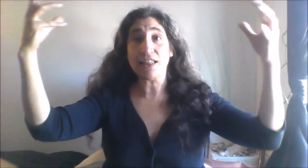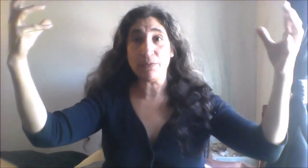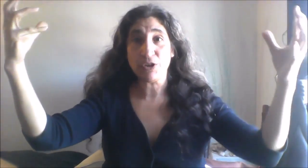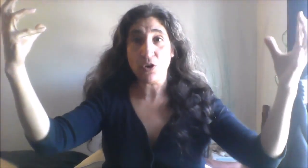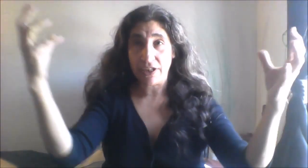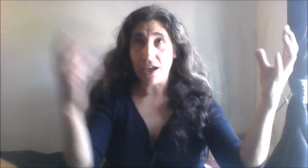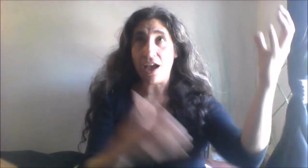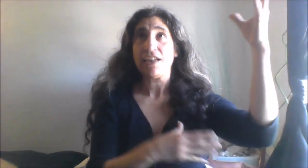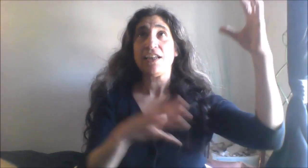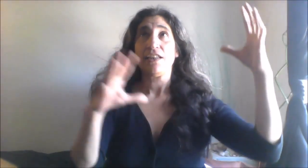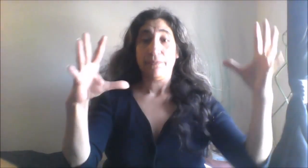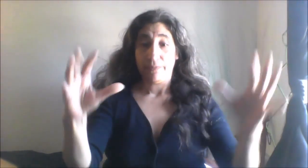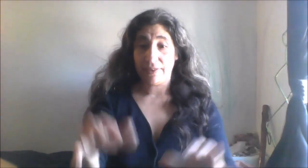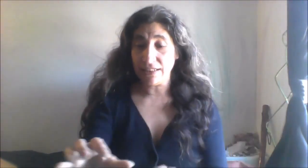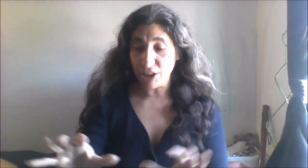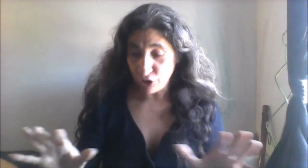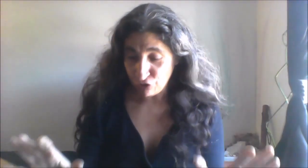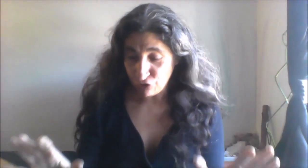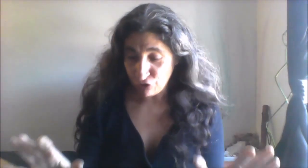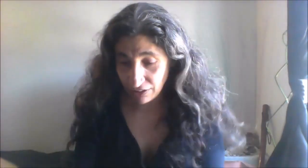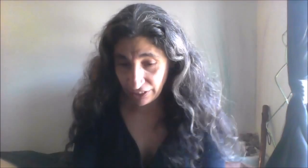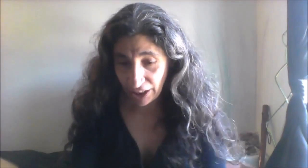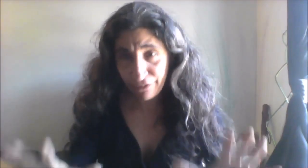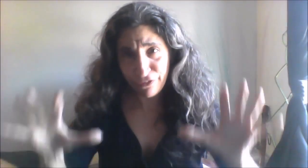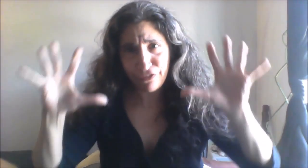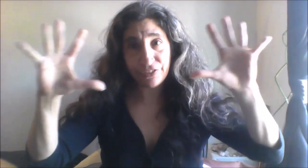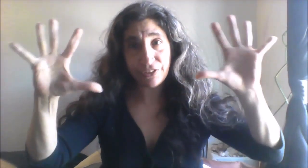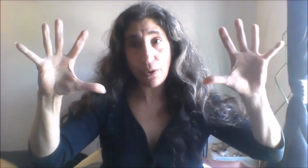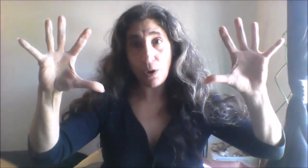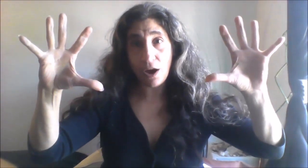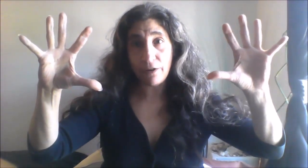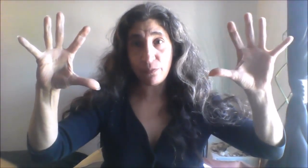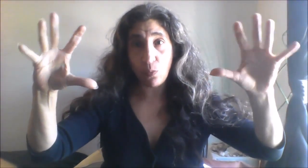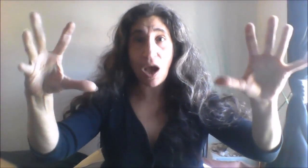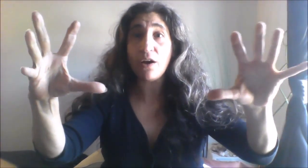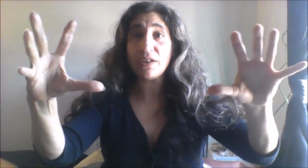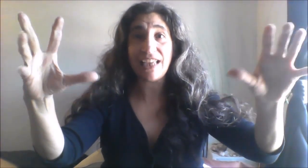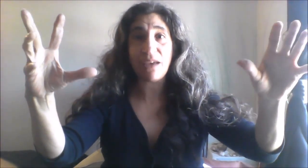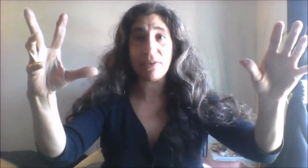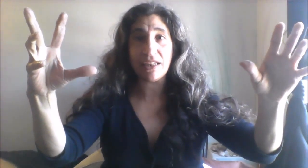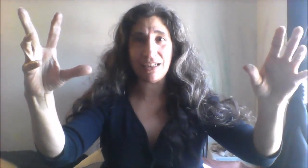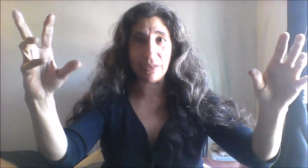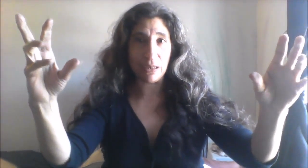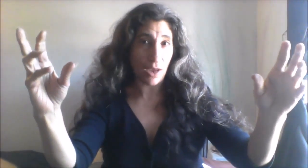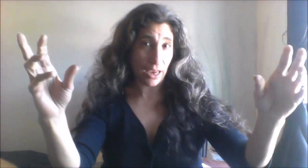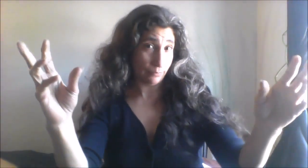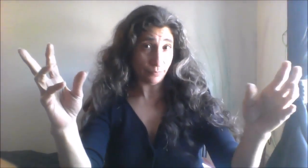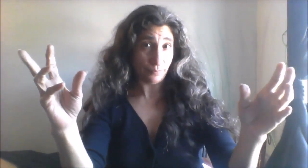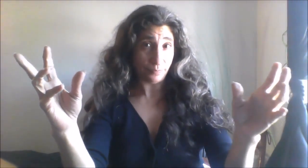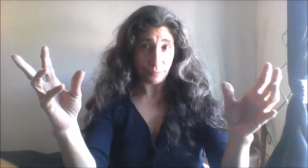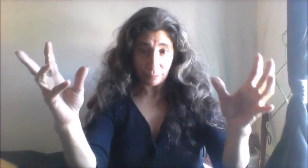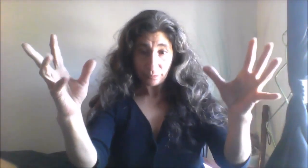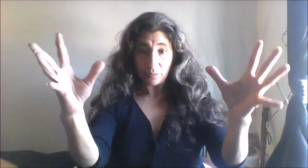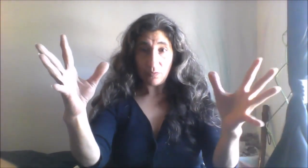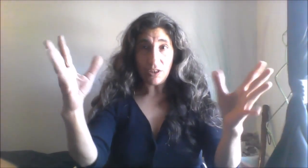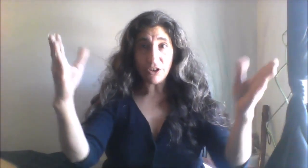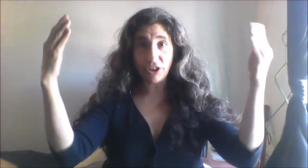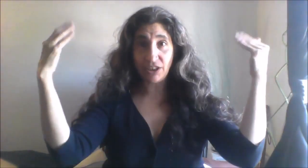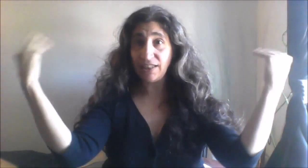tangible way and our minds become very balanced about this our minds our